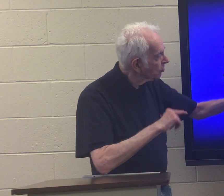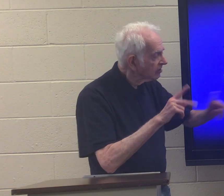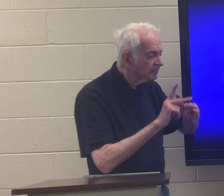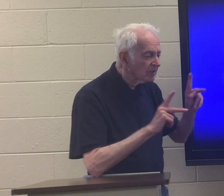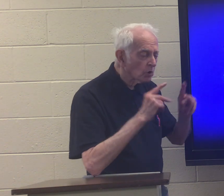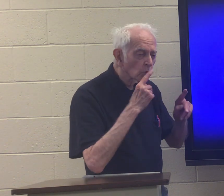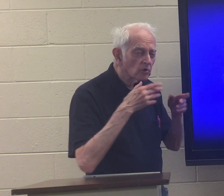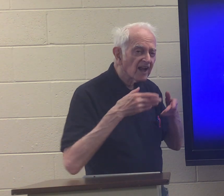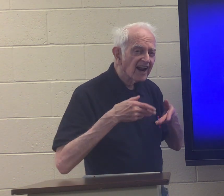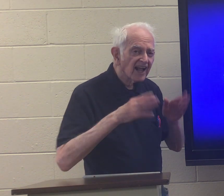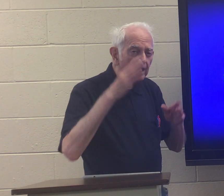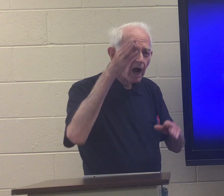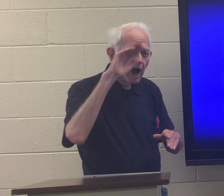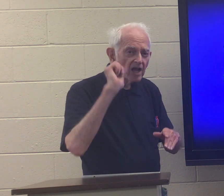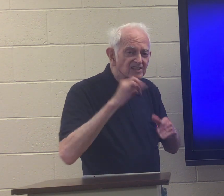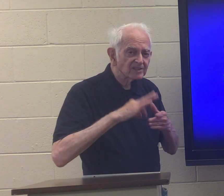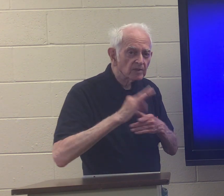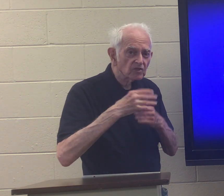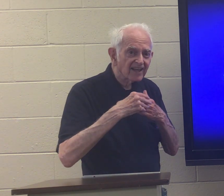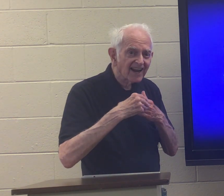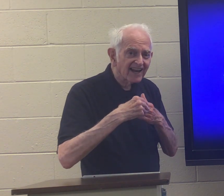those people who let God's spirit lead them